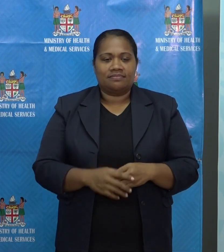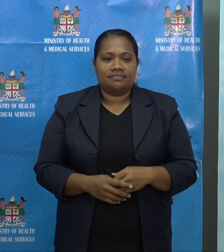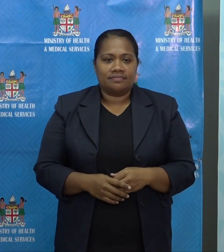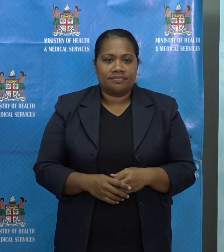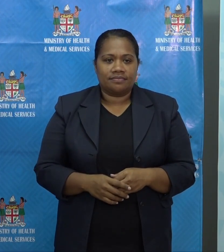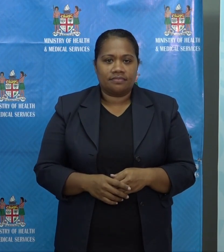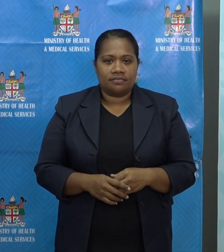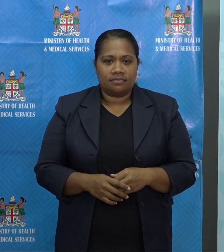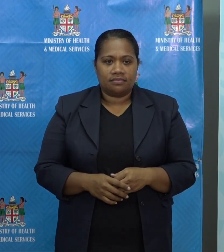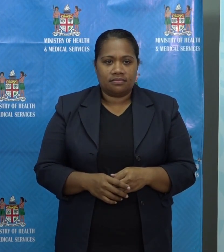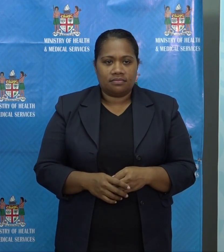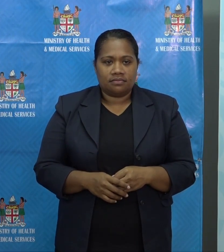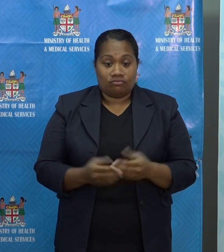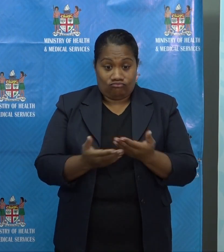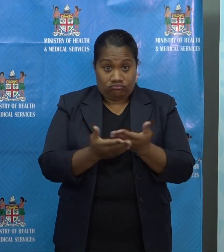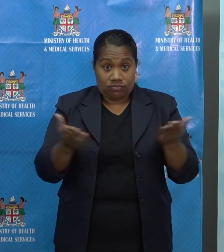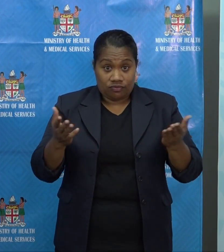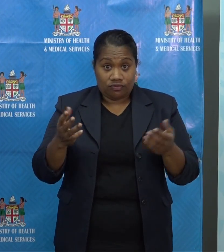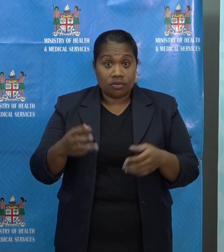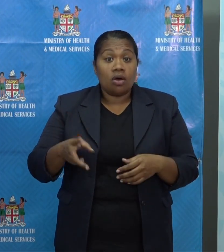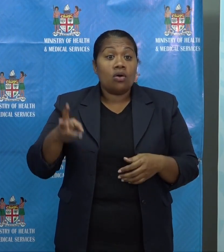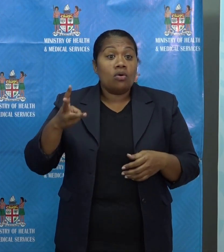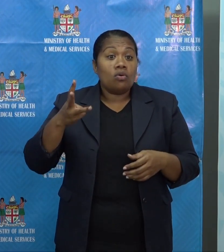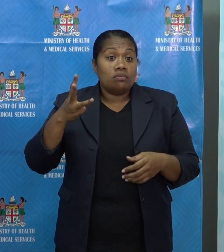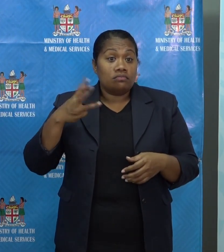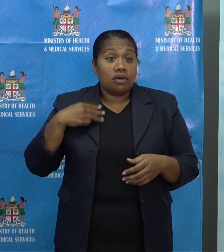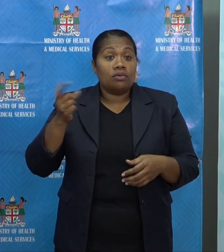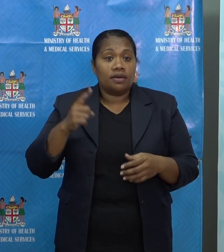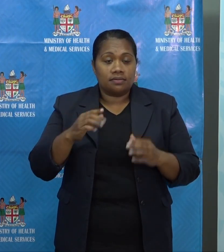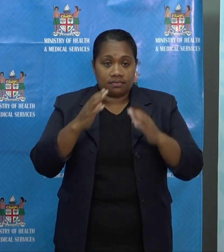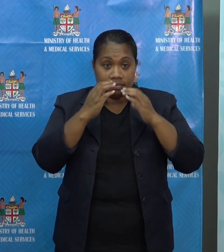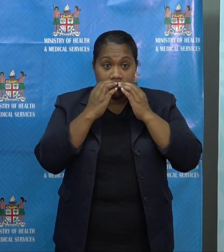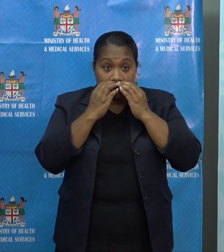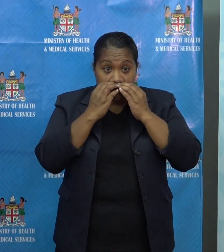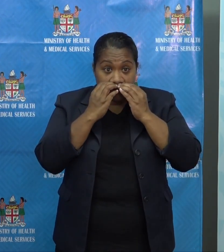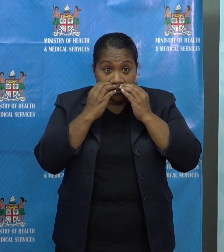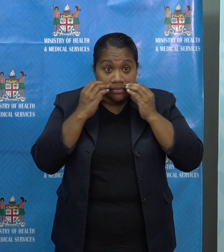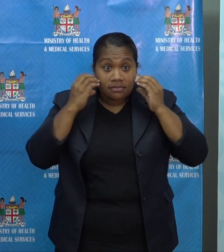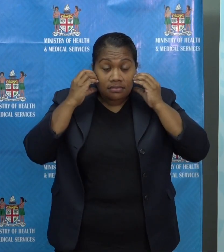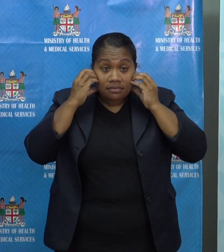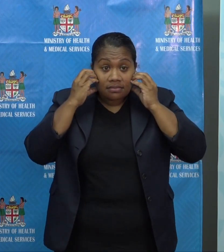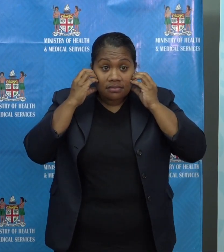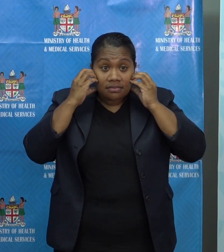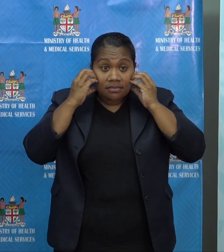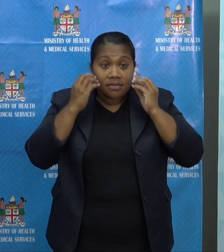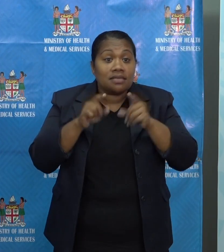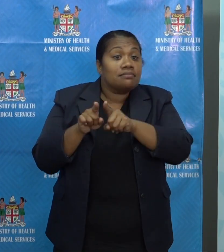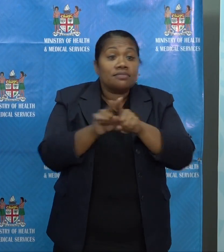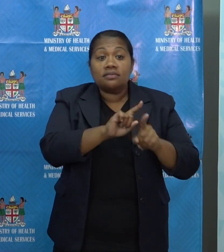If you are wearing a mask below your nose it is no longer a mask it is a mouth guard.